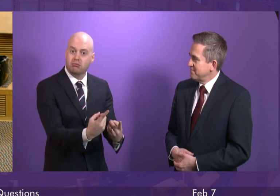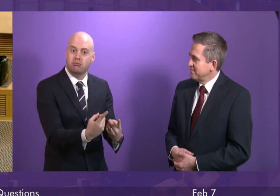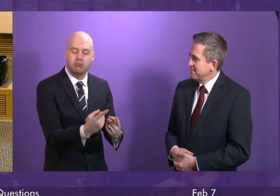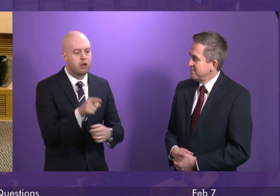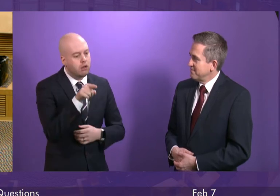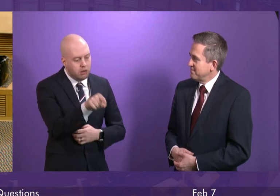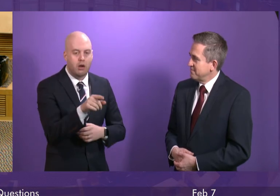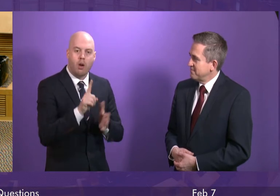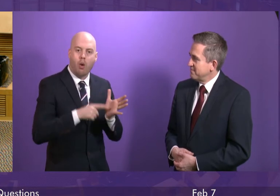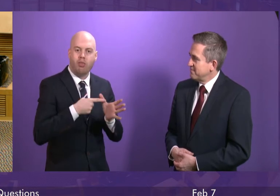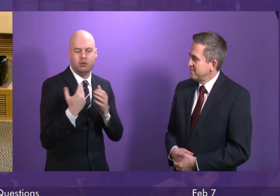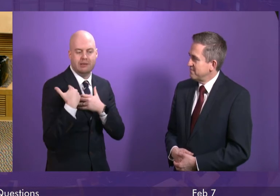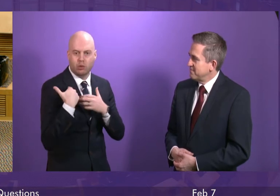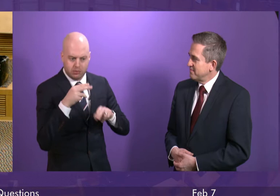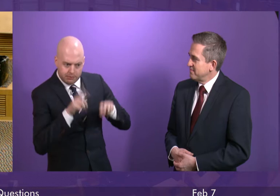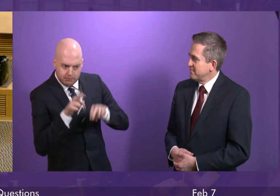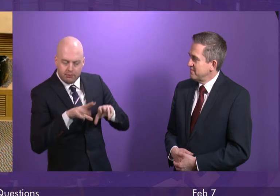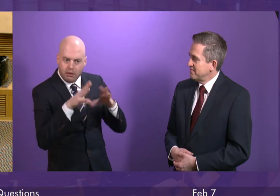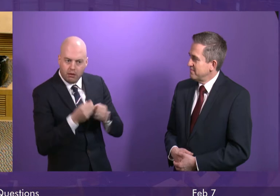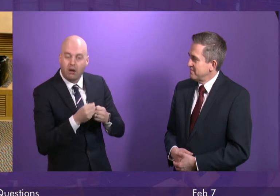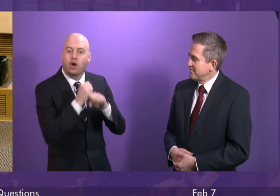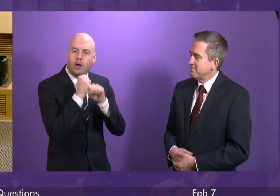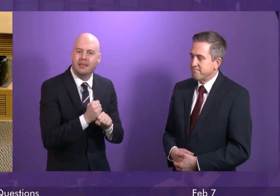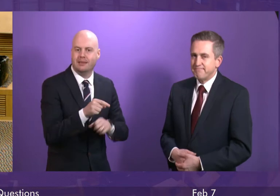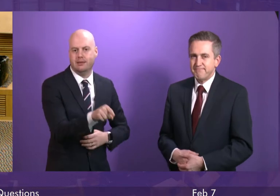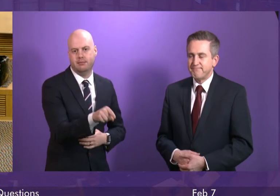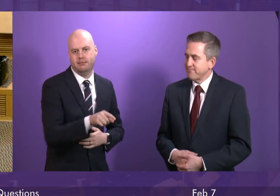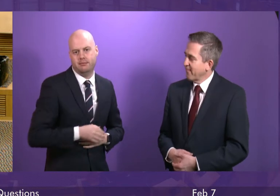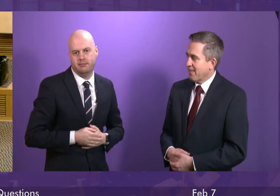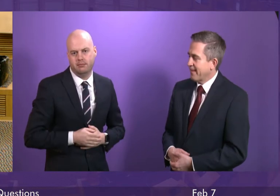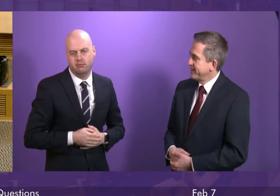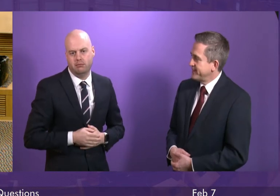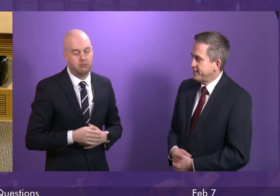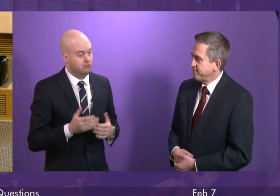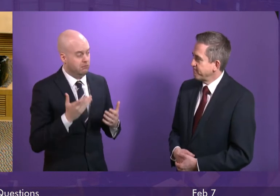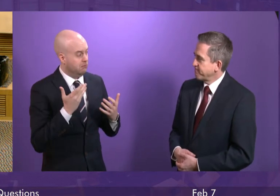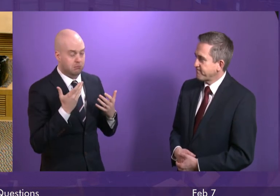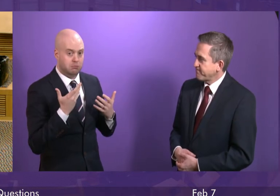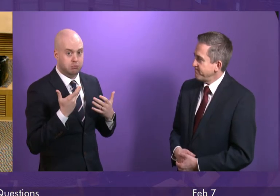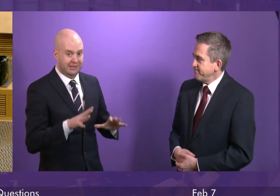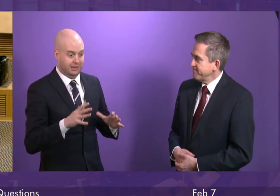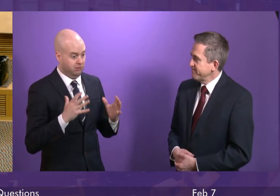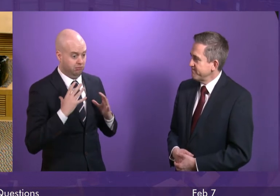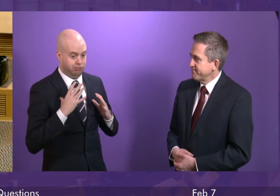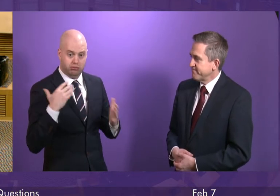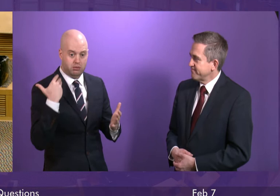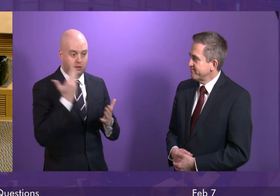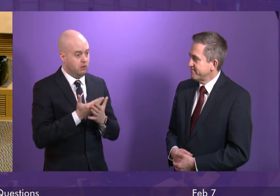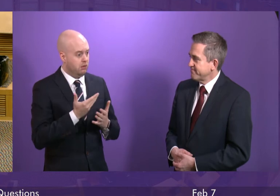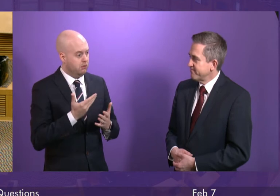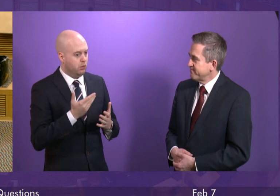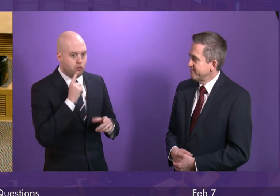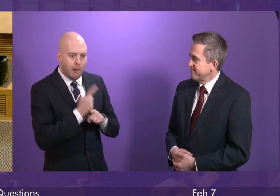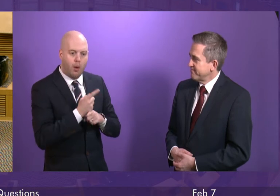assessments of such a commitment. And I cited this as an example of localism